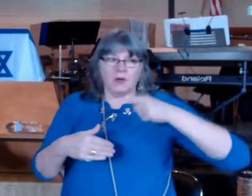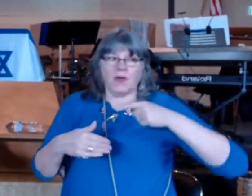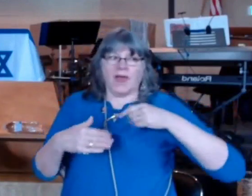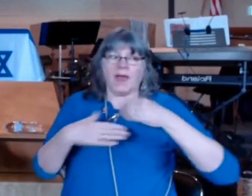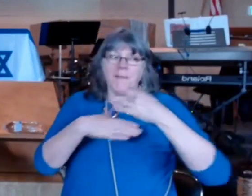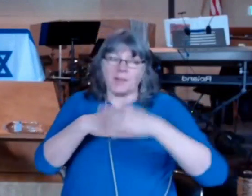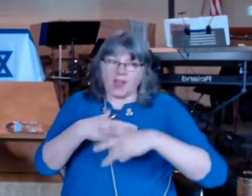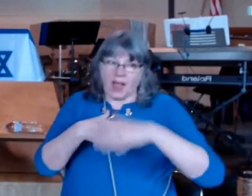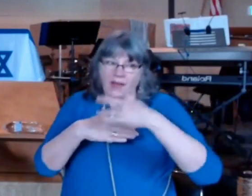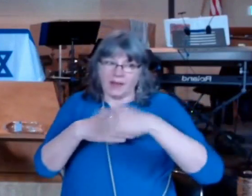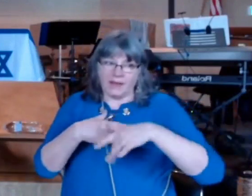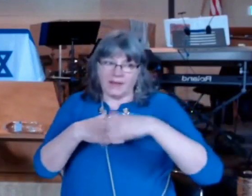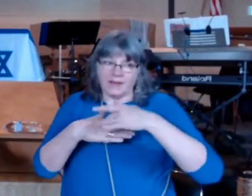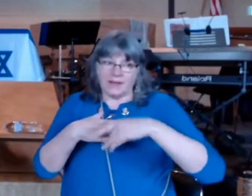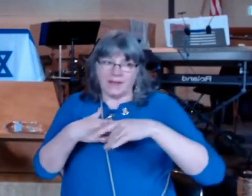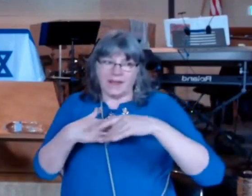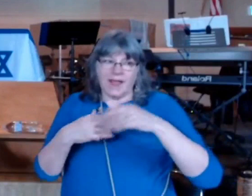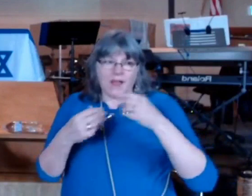had an issue of blood